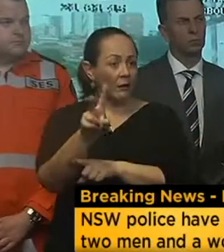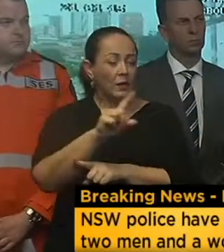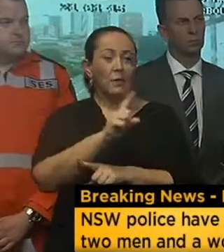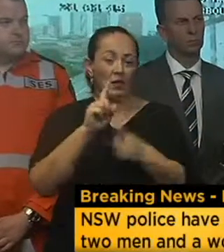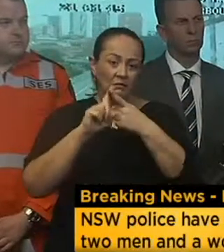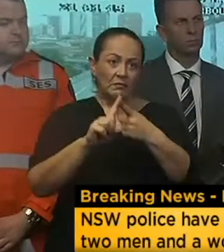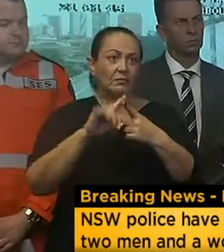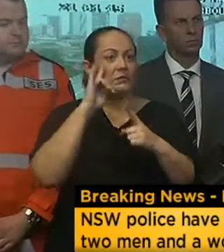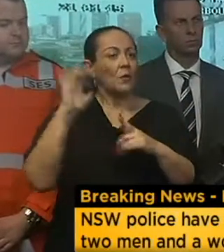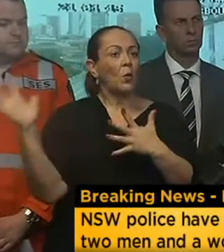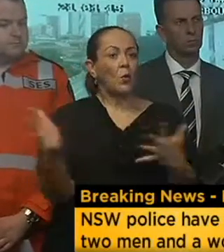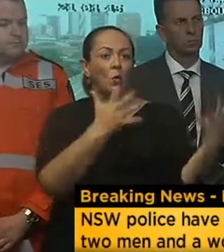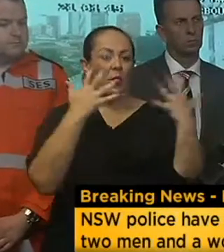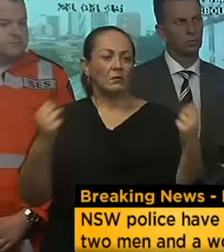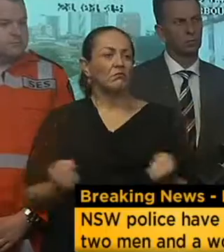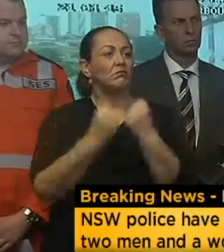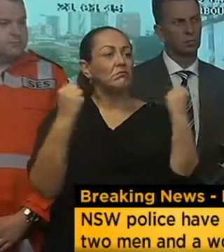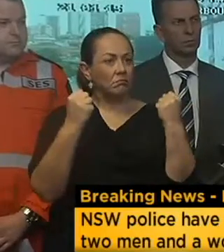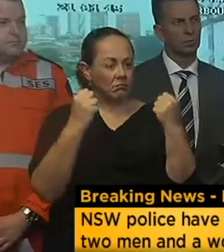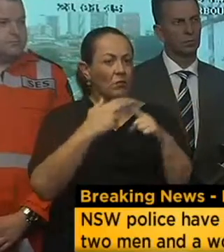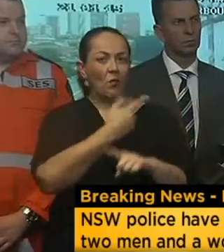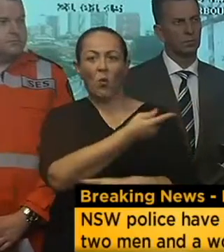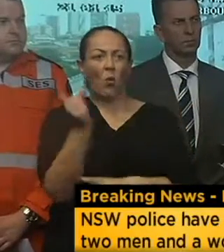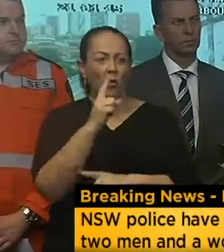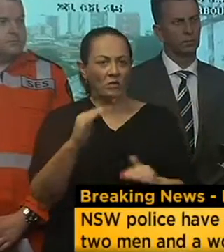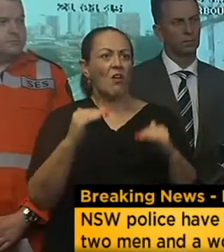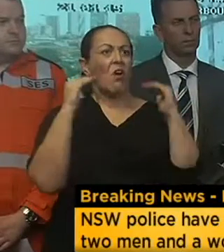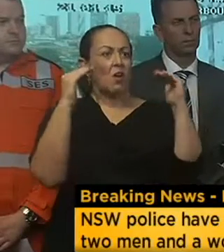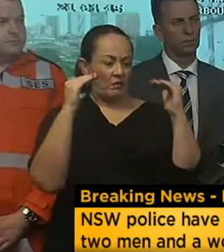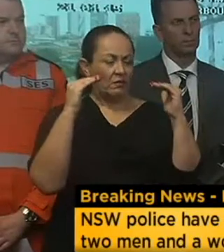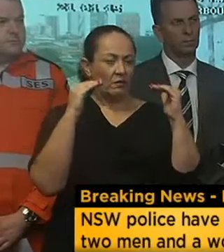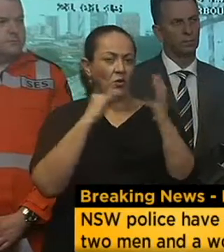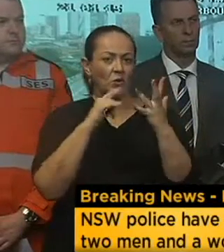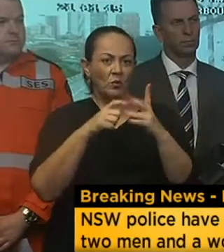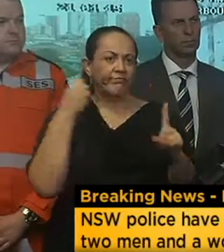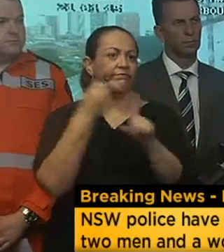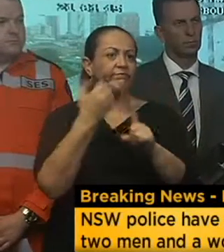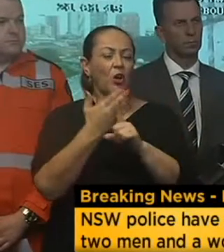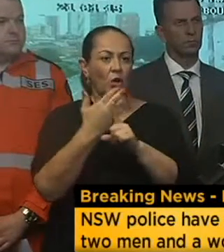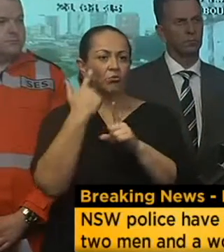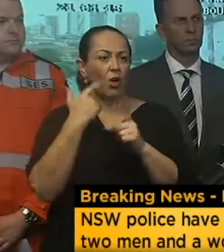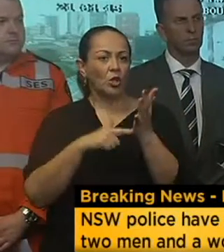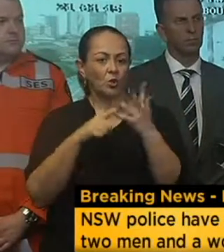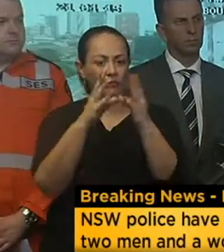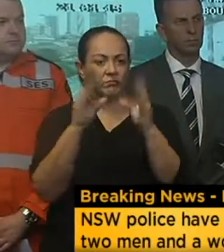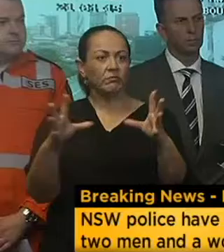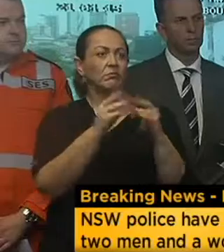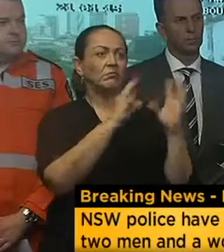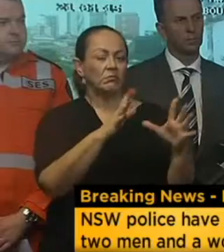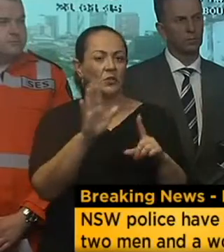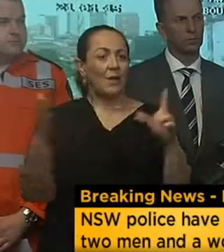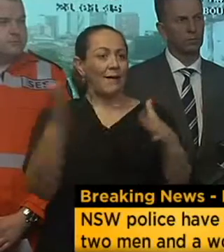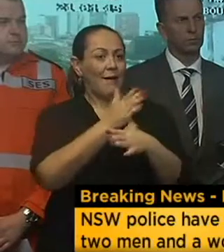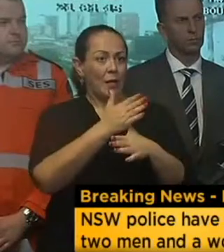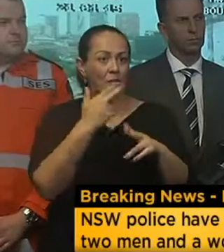event with the winds, the strength they are and continuing to be of high strength. That the priority will be to get power